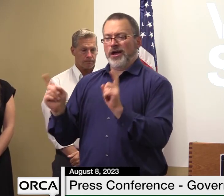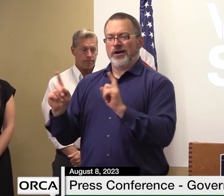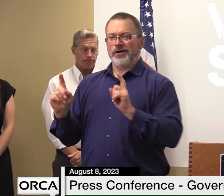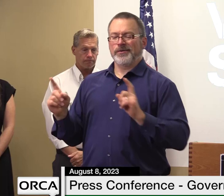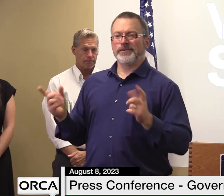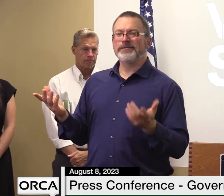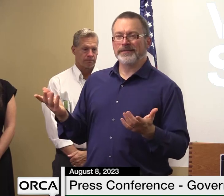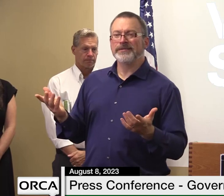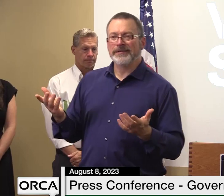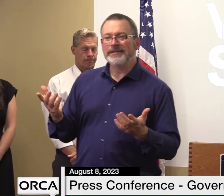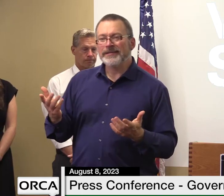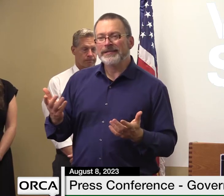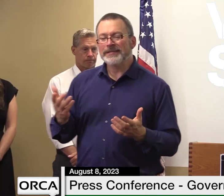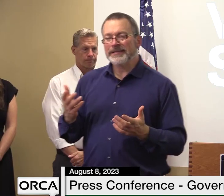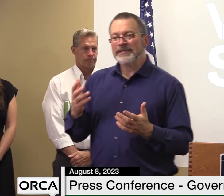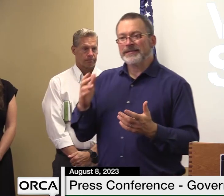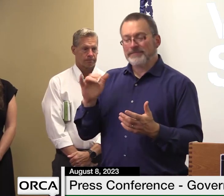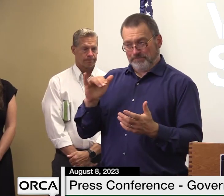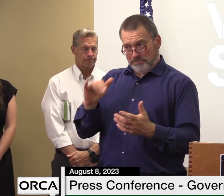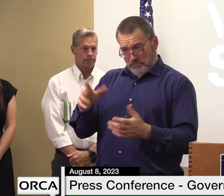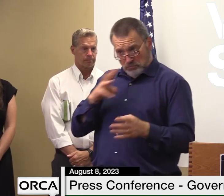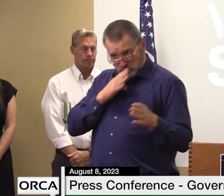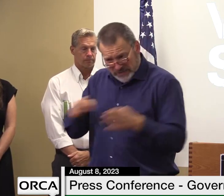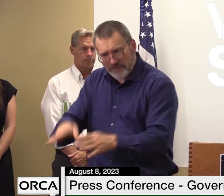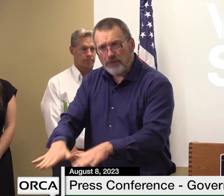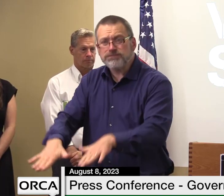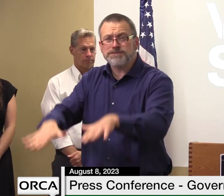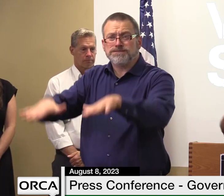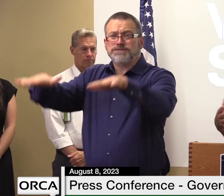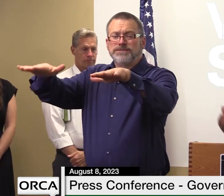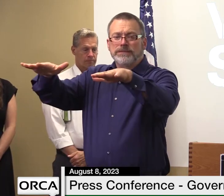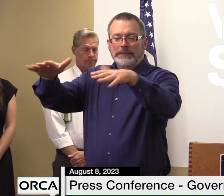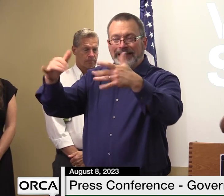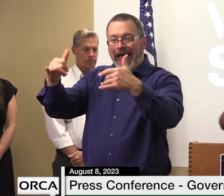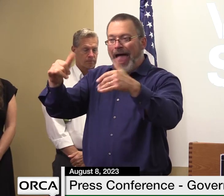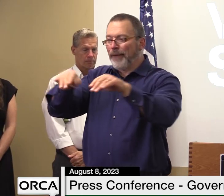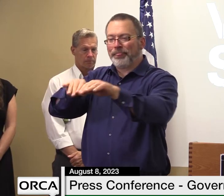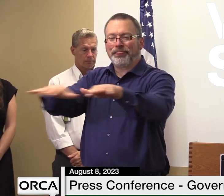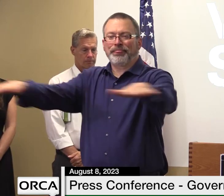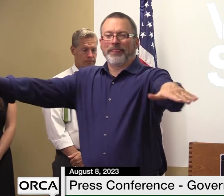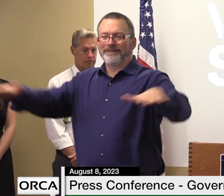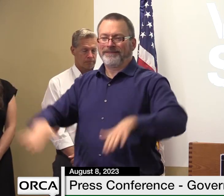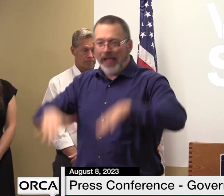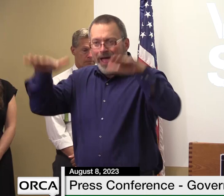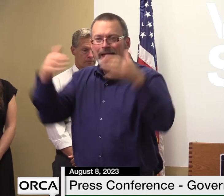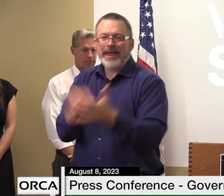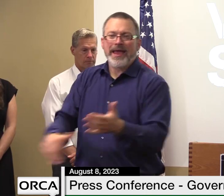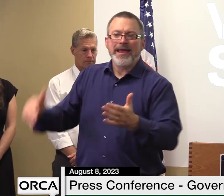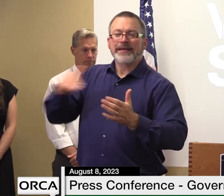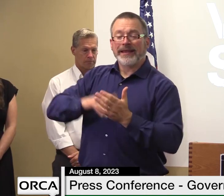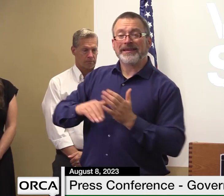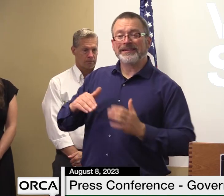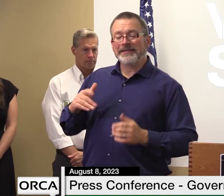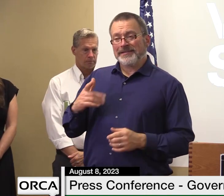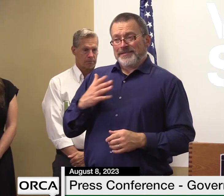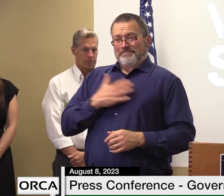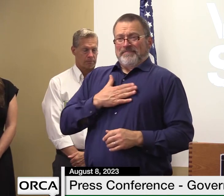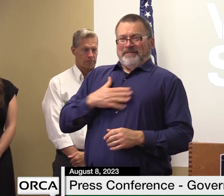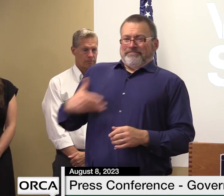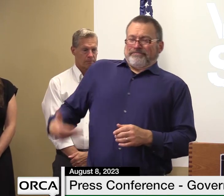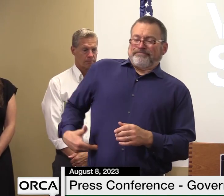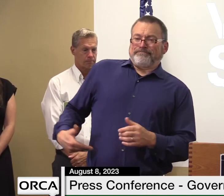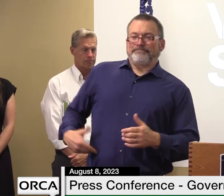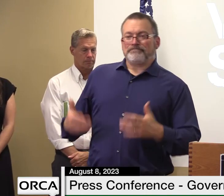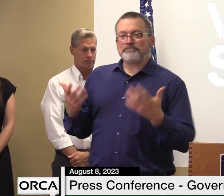the river and elevates and that creates the flooding so again i believe we're in unusual times